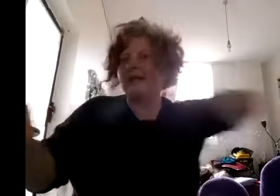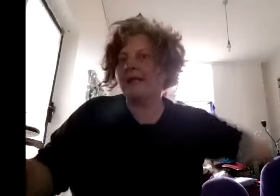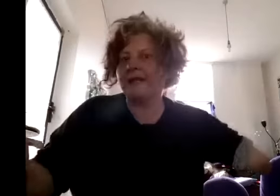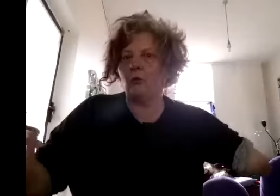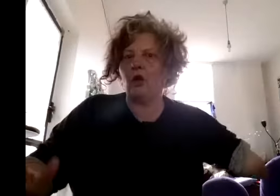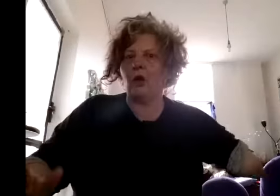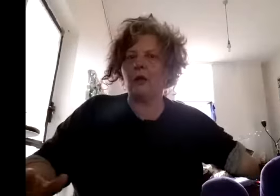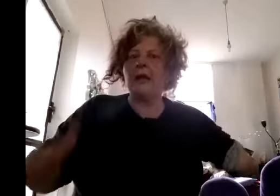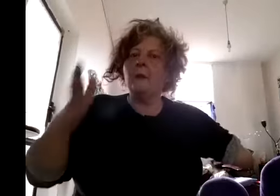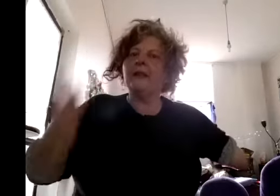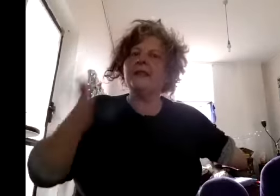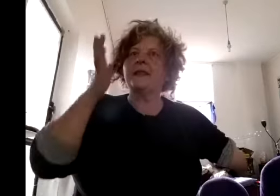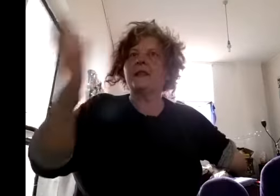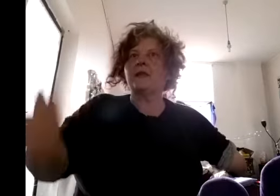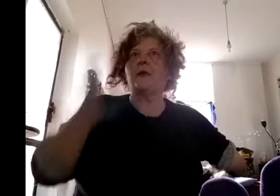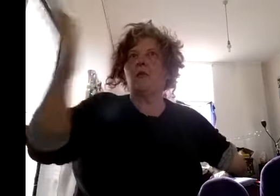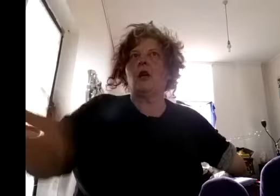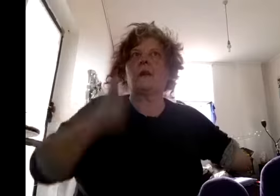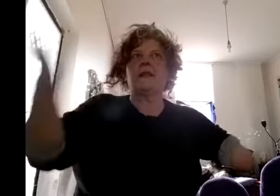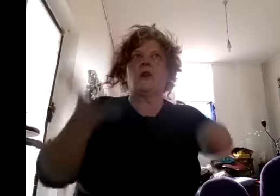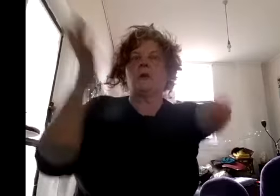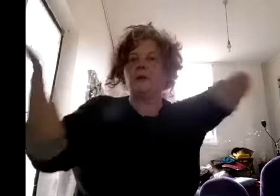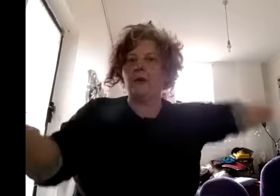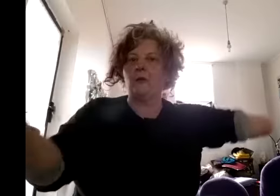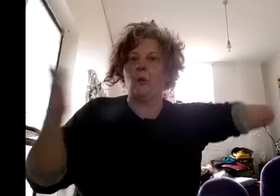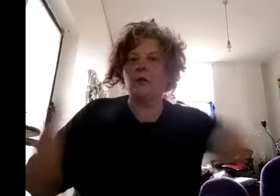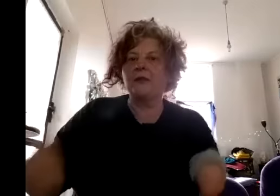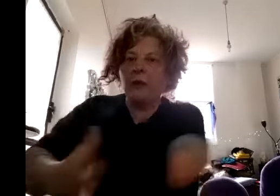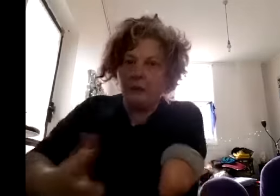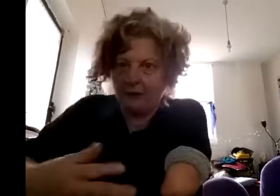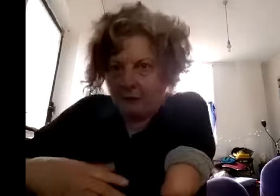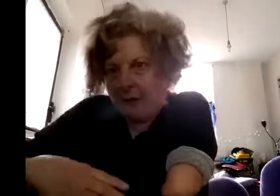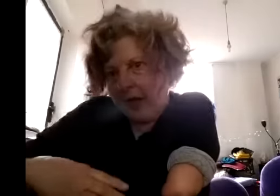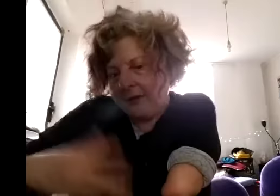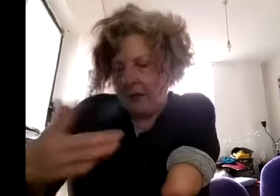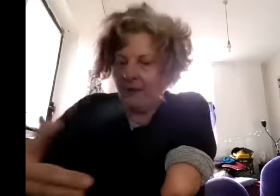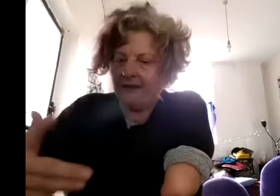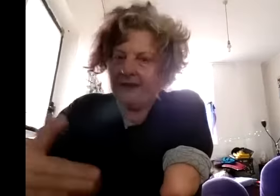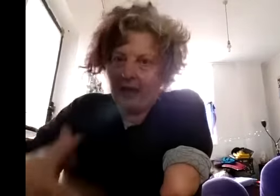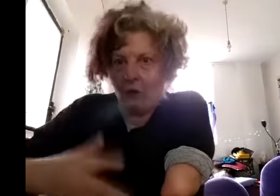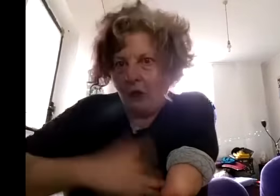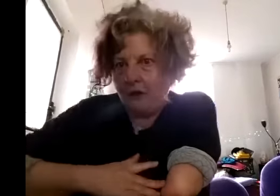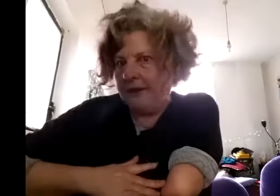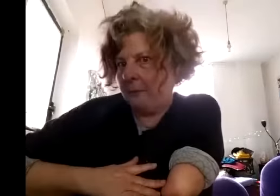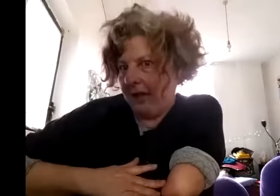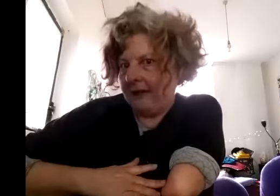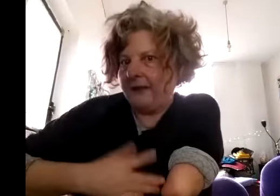work but it is the sort of work that's open to everyone whereas we wanted to create this adult only space yeah